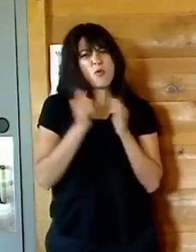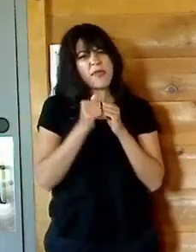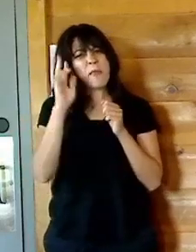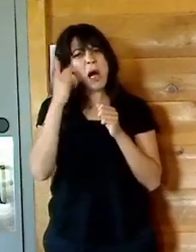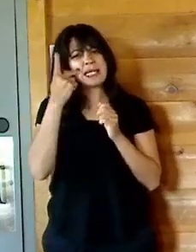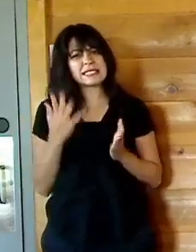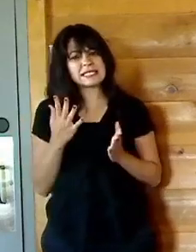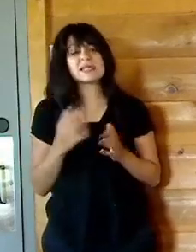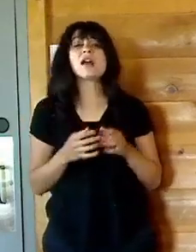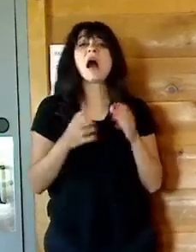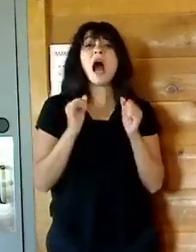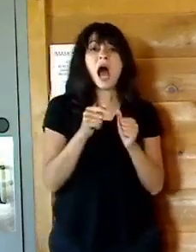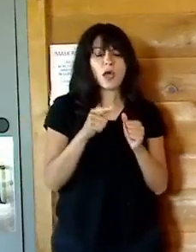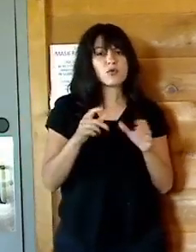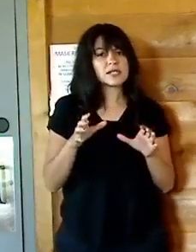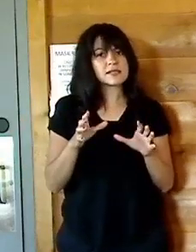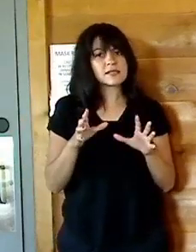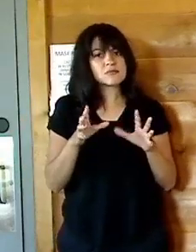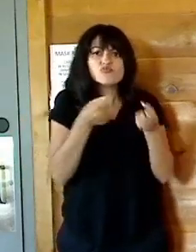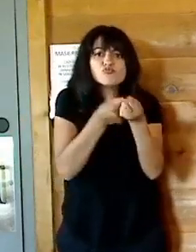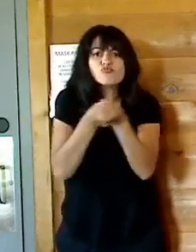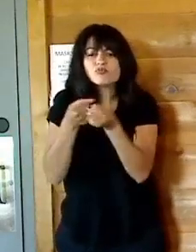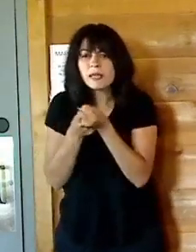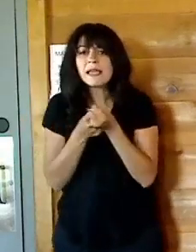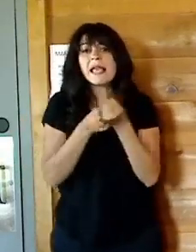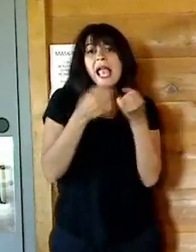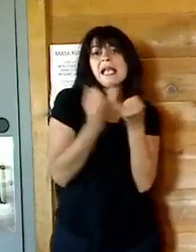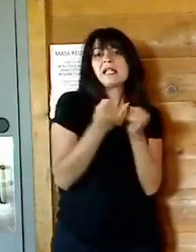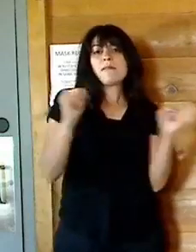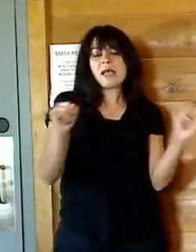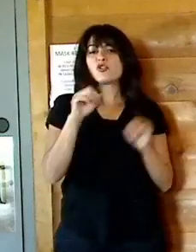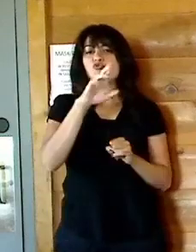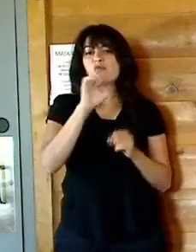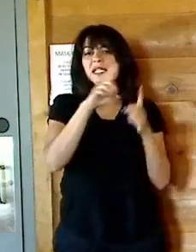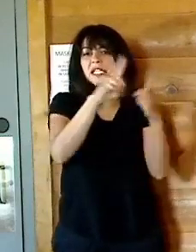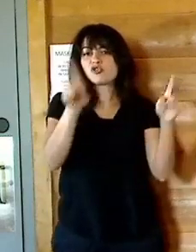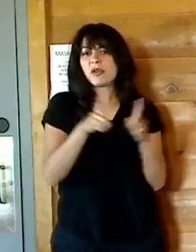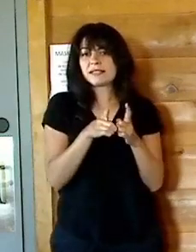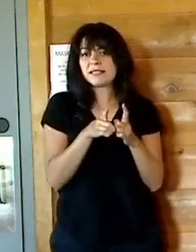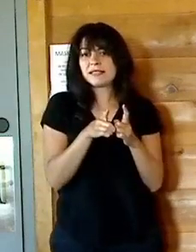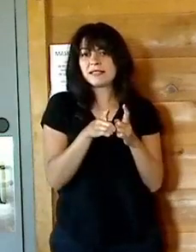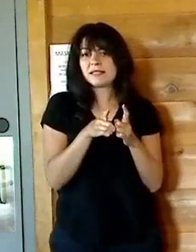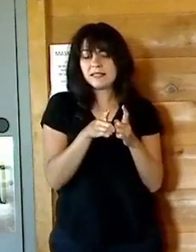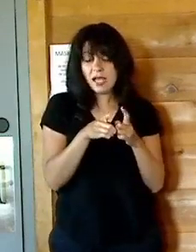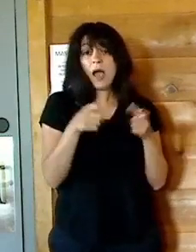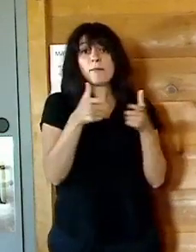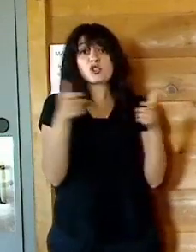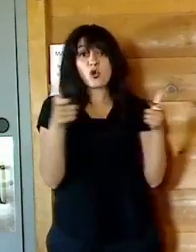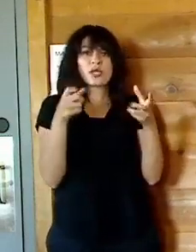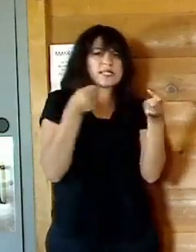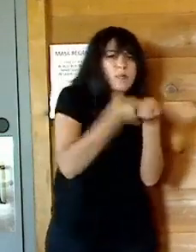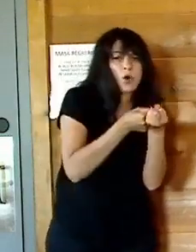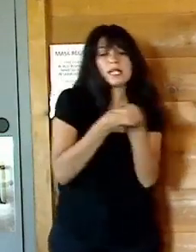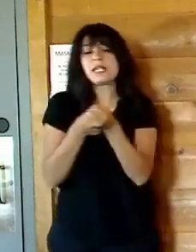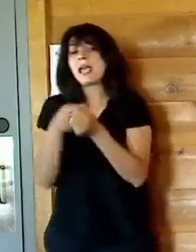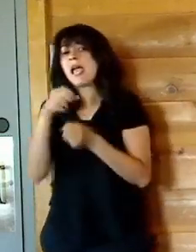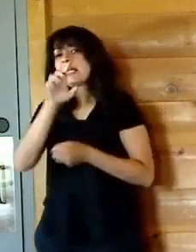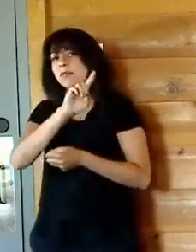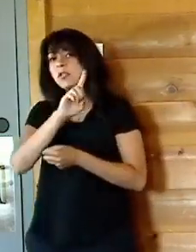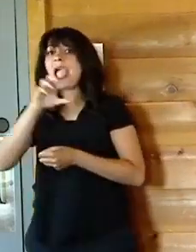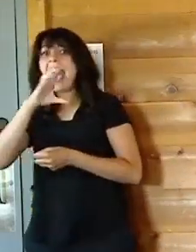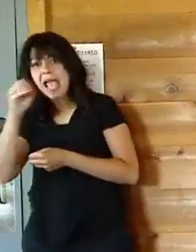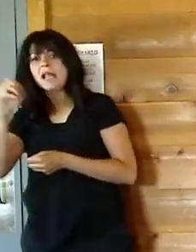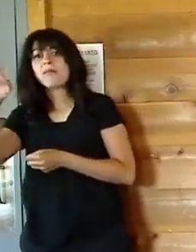of independent reapportionment. the majority, um, voted, again, the majority supported it. The Democrats, the minority